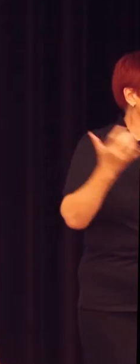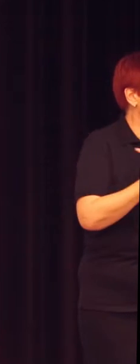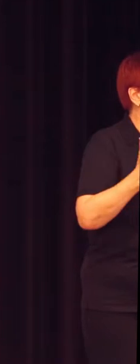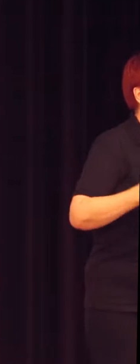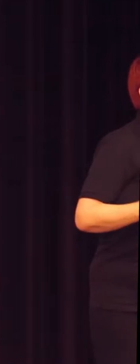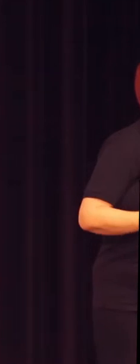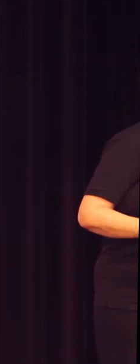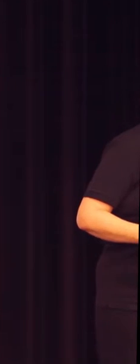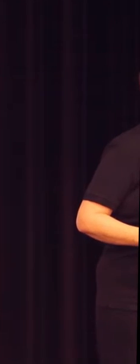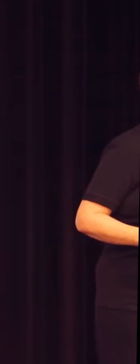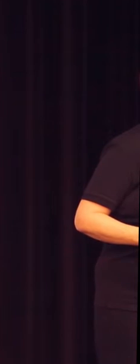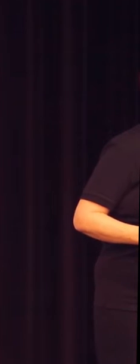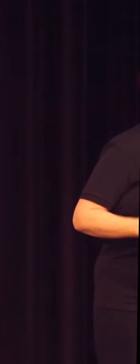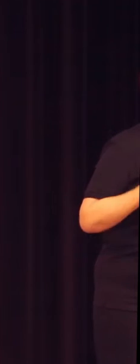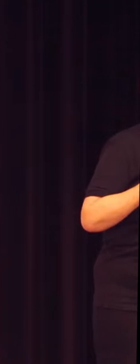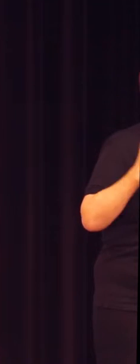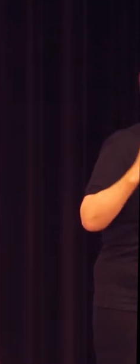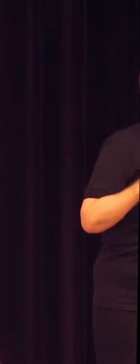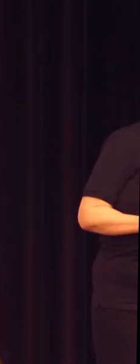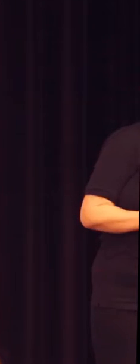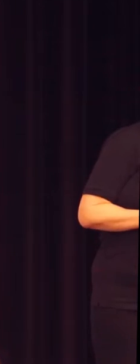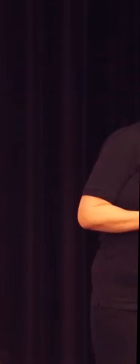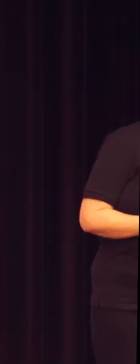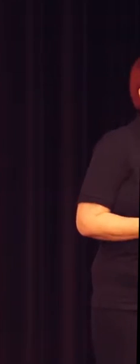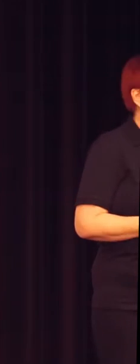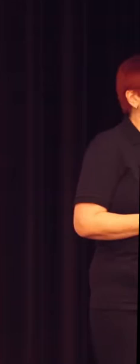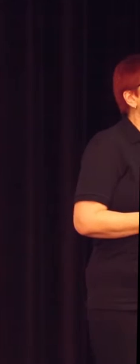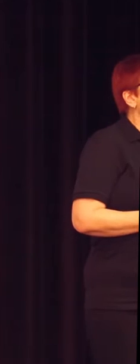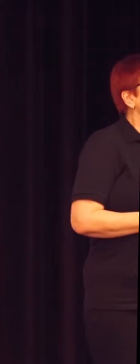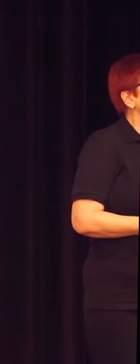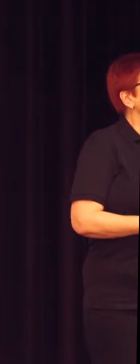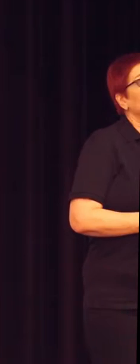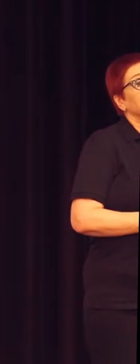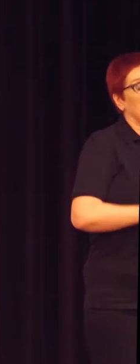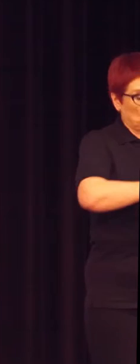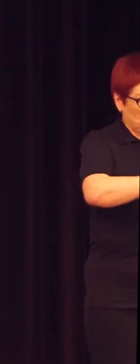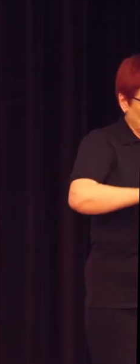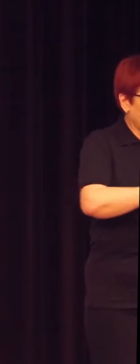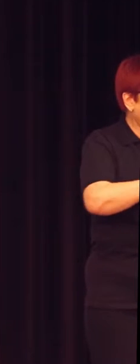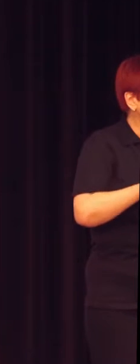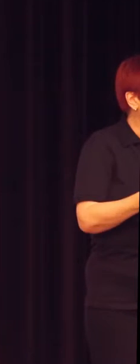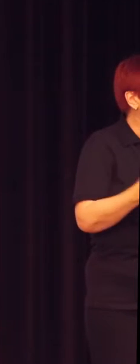Lecture recording got invented, much to the regret of some of our staff.